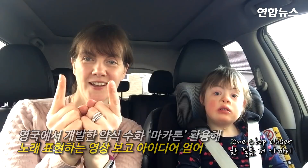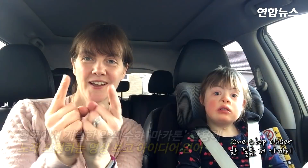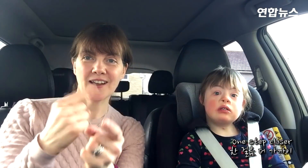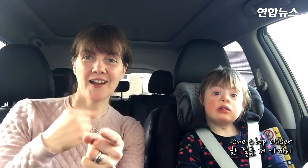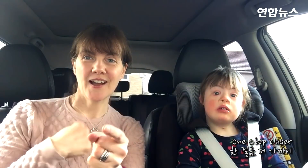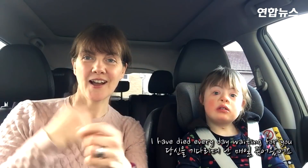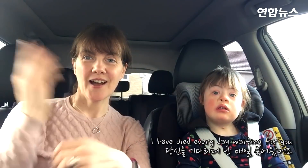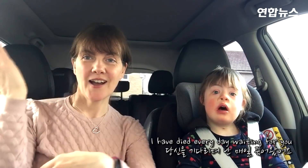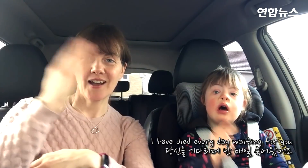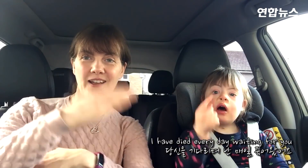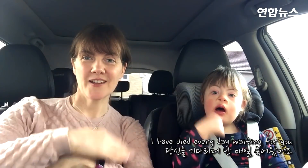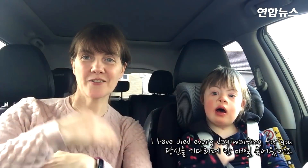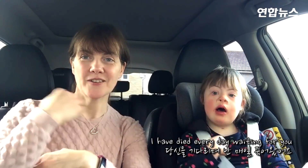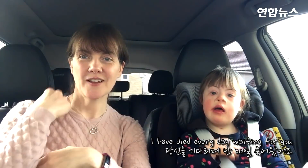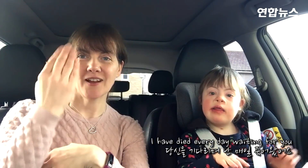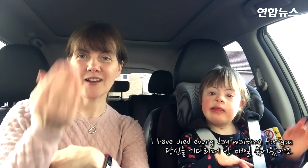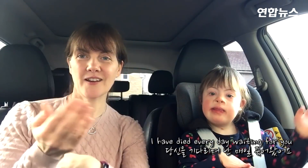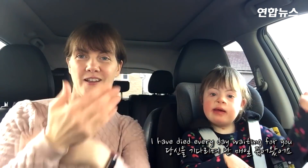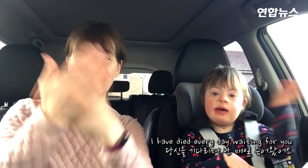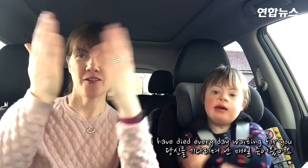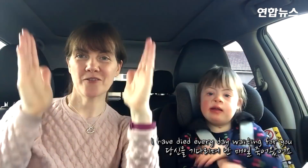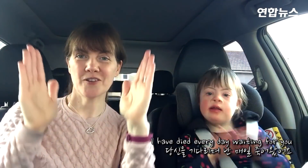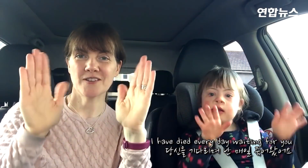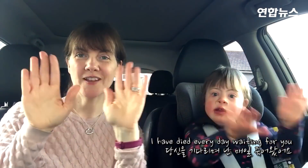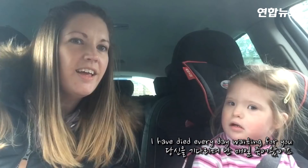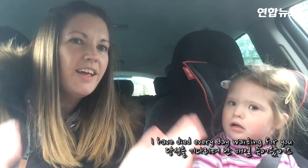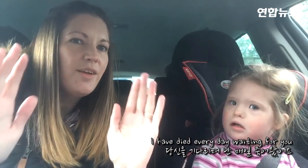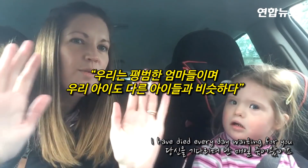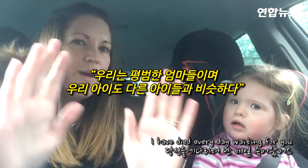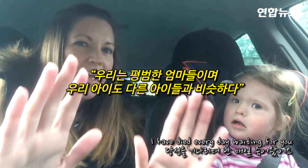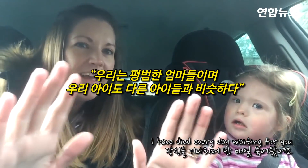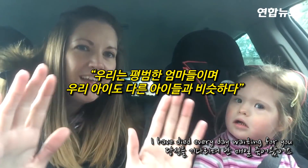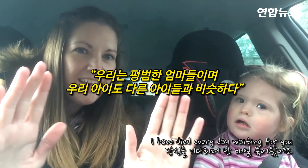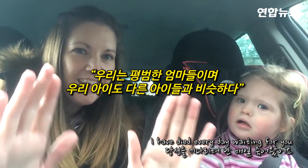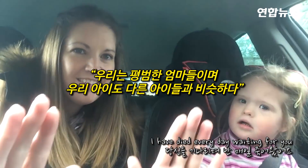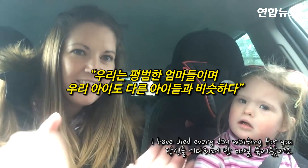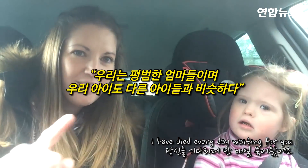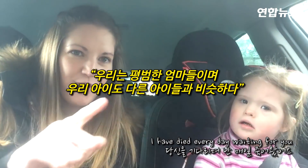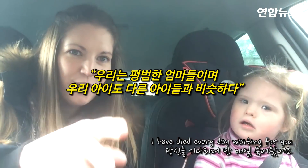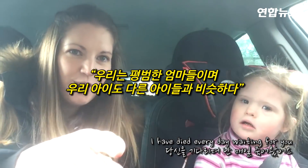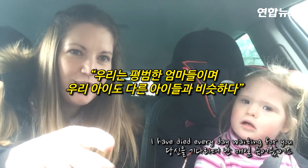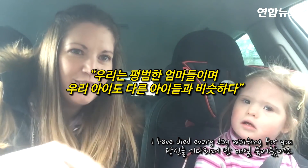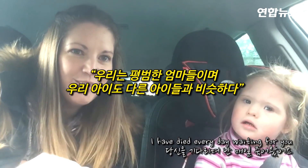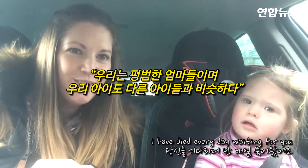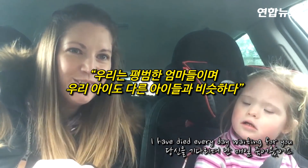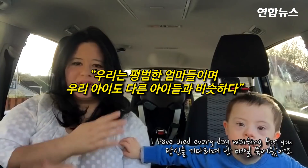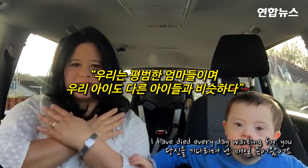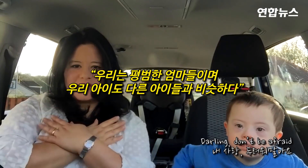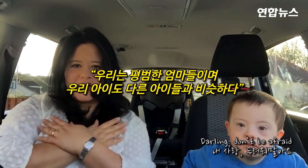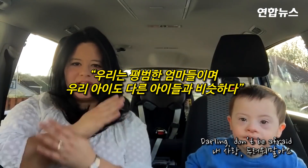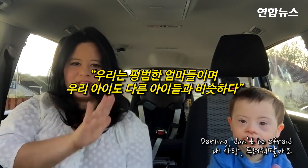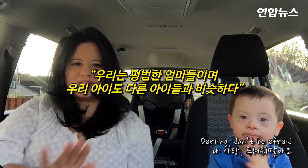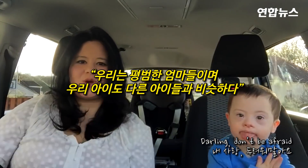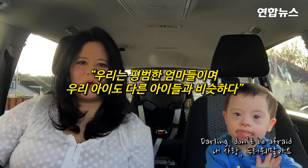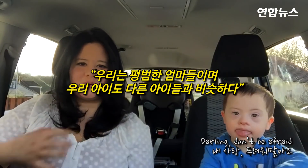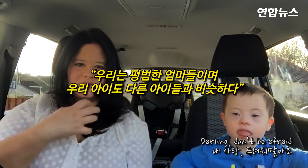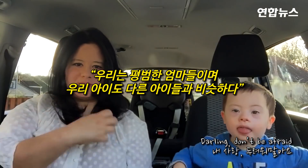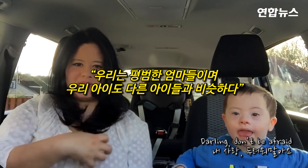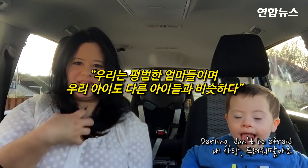I have died everyday waiting for you Darling don't be